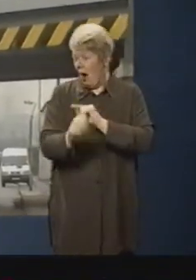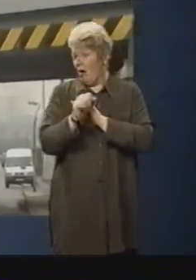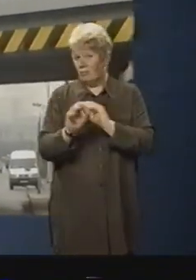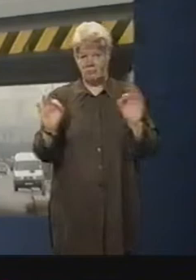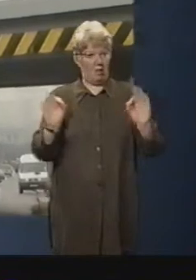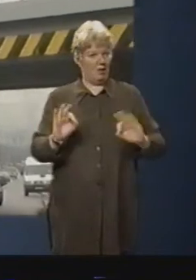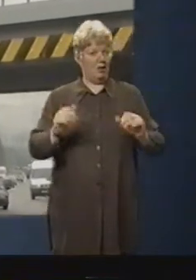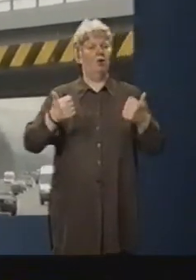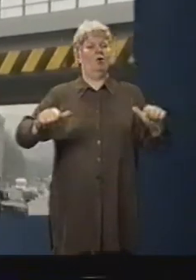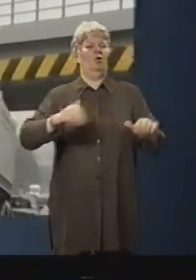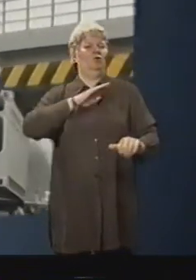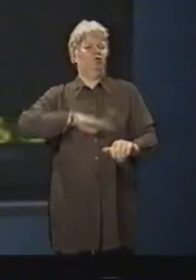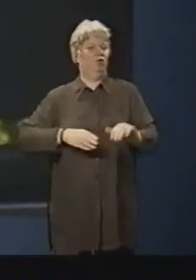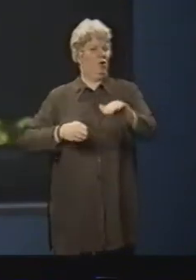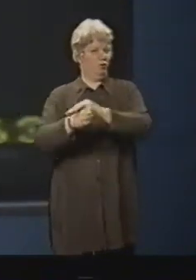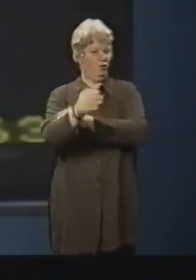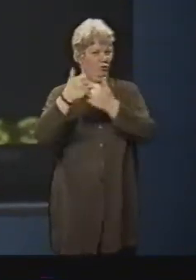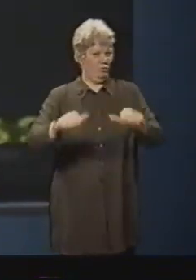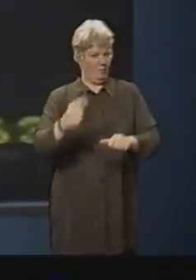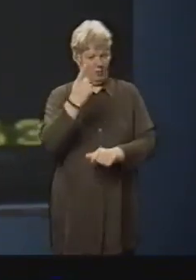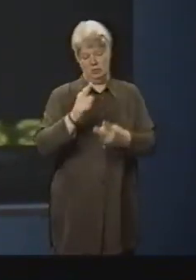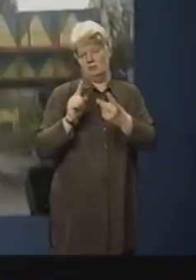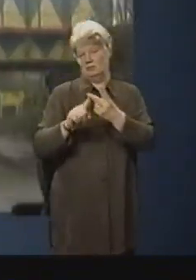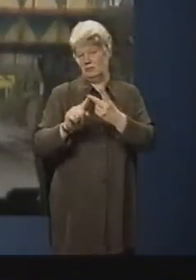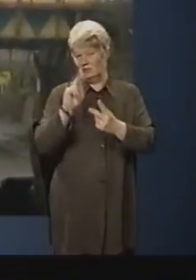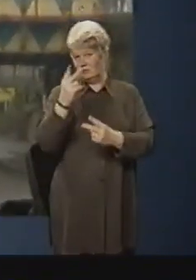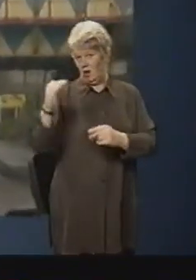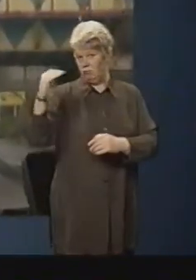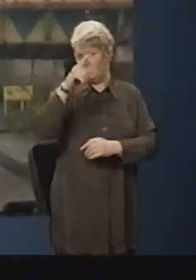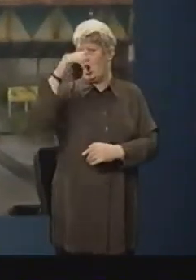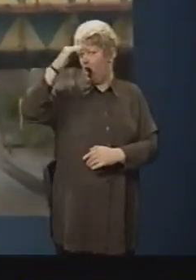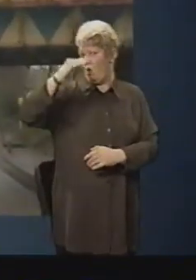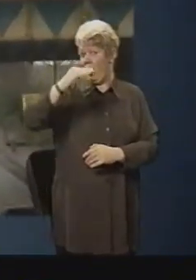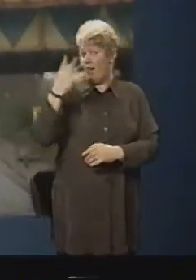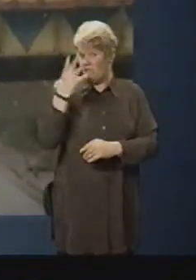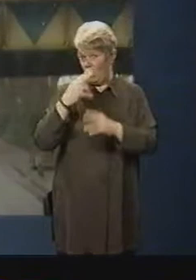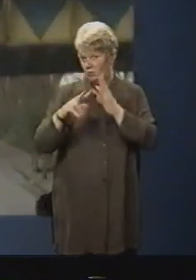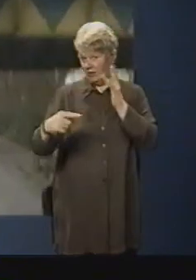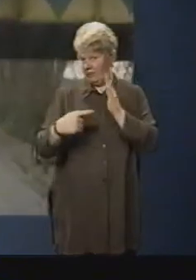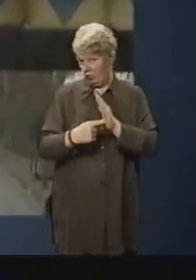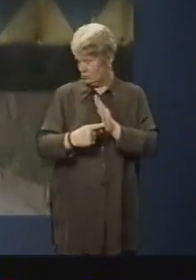safely through the first bridge. Bridge number two. This is a lower bridge. 14 foot.